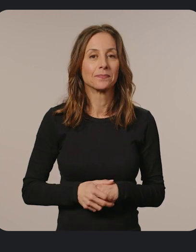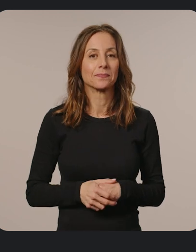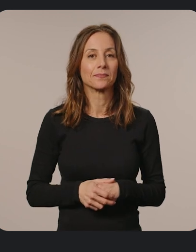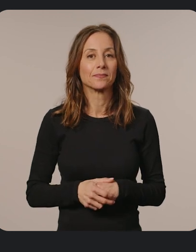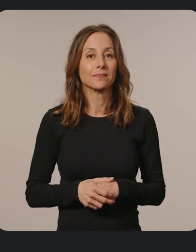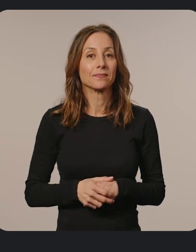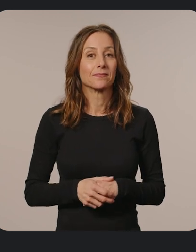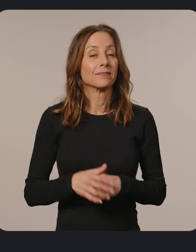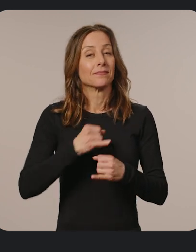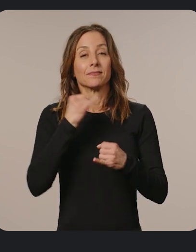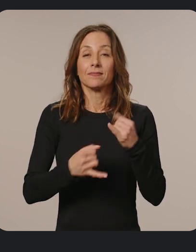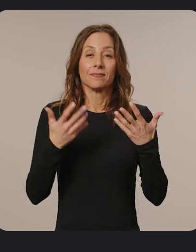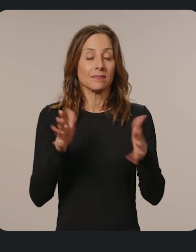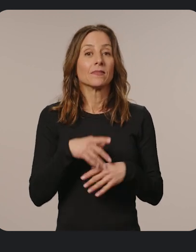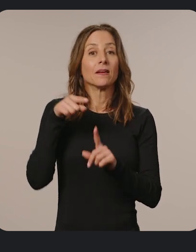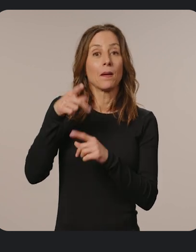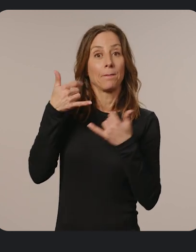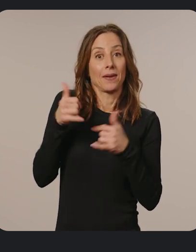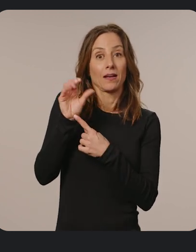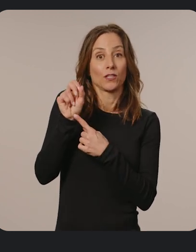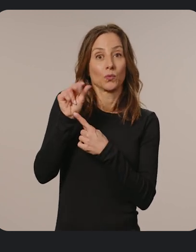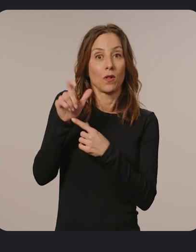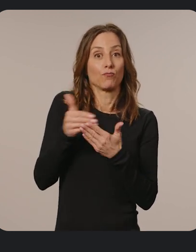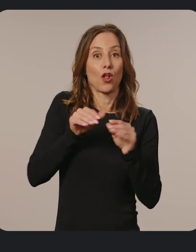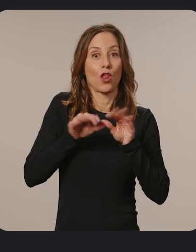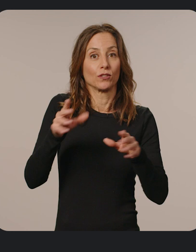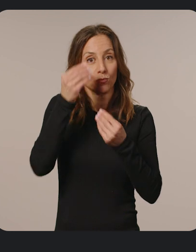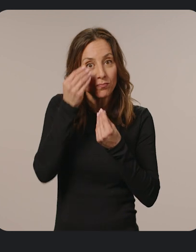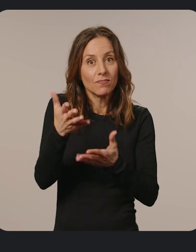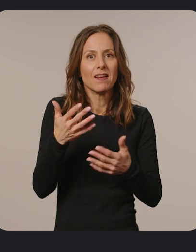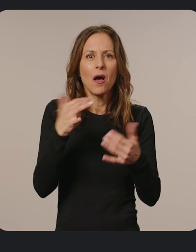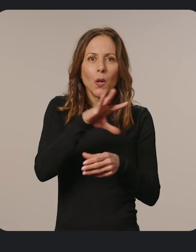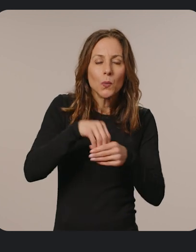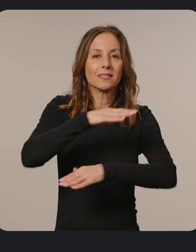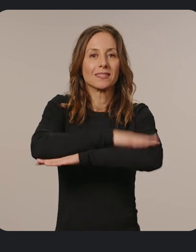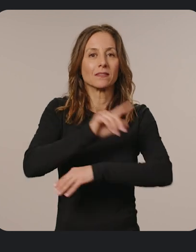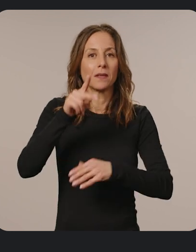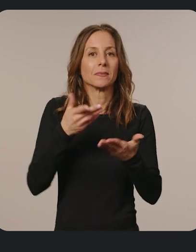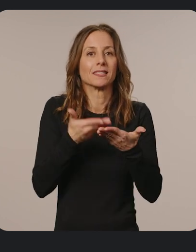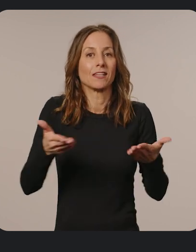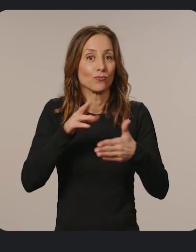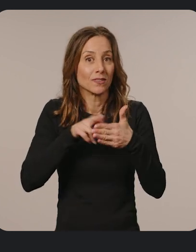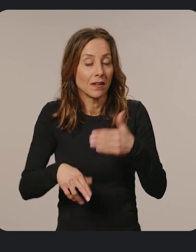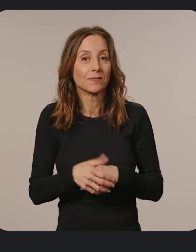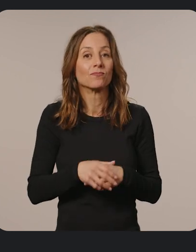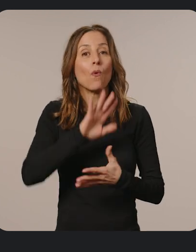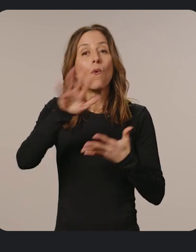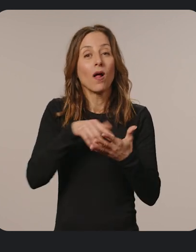everything off, the Play Console pre-launch report now includes desktop device results. All of these updates make it